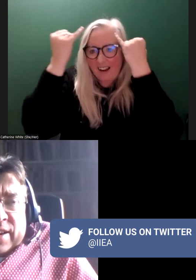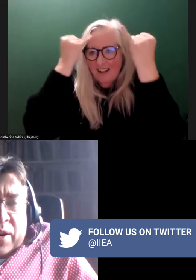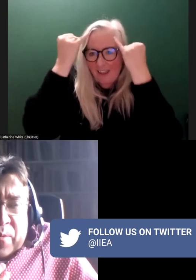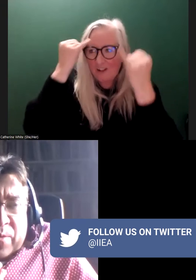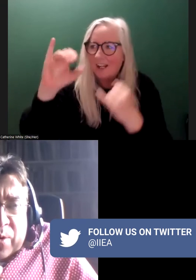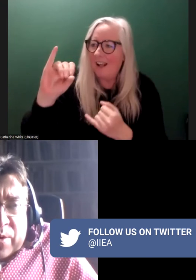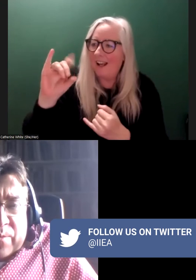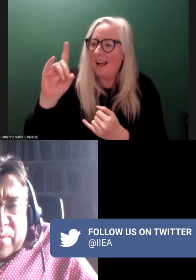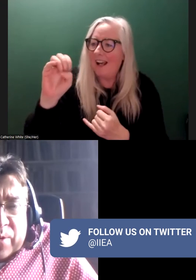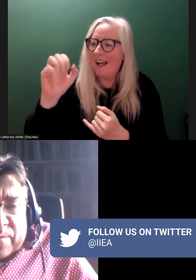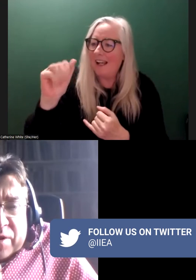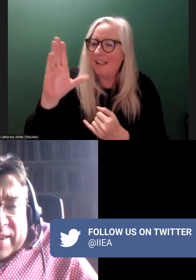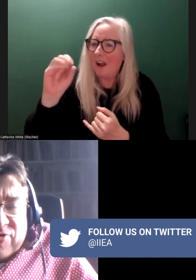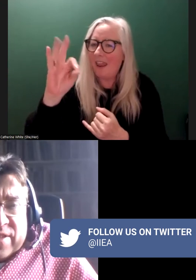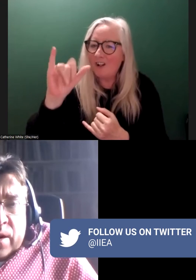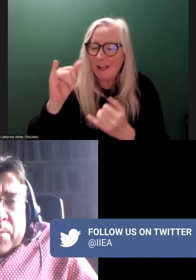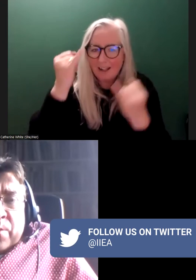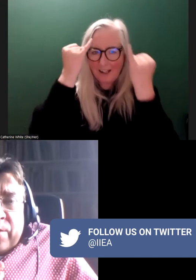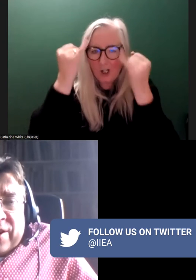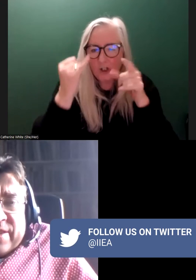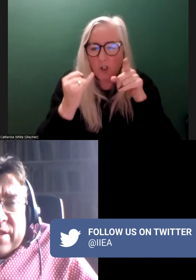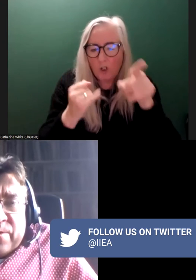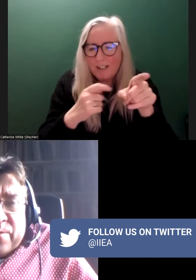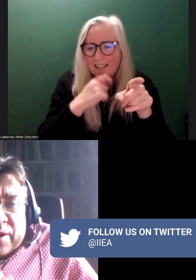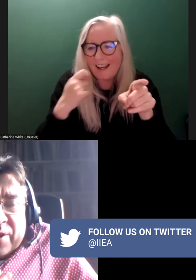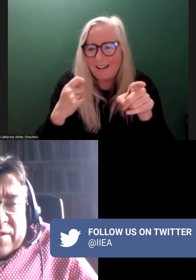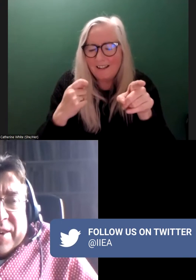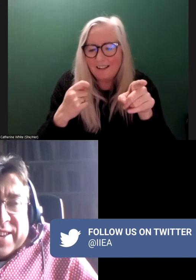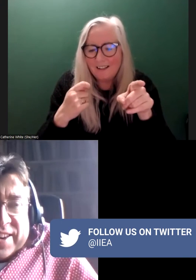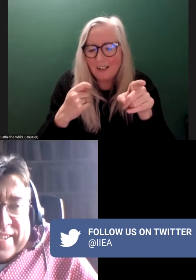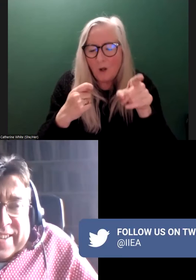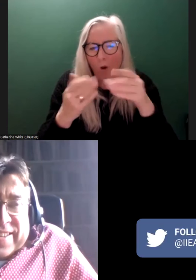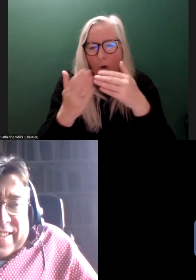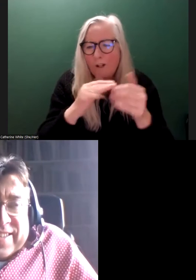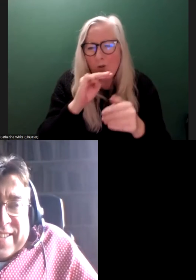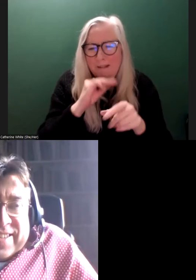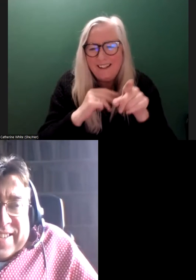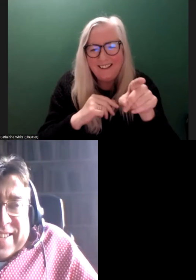the messages, what do you mean here?